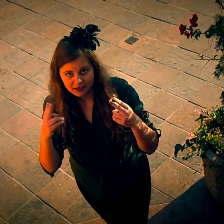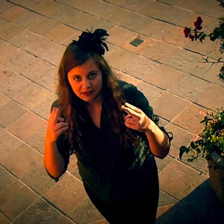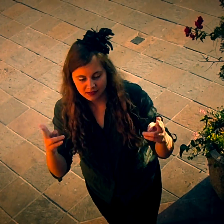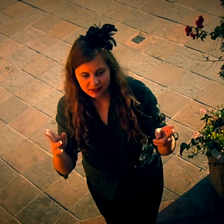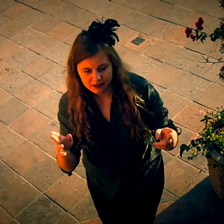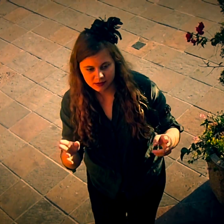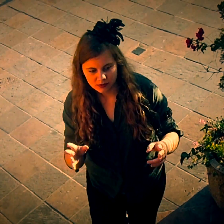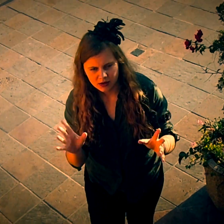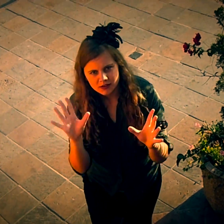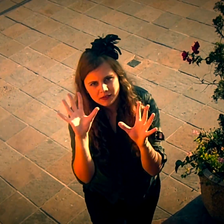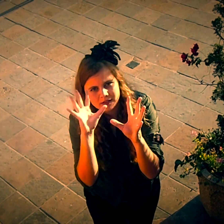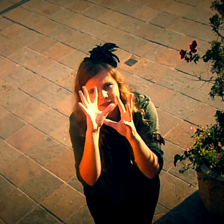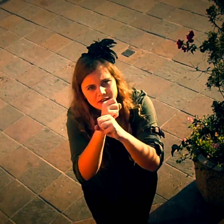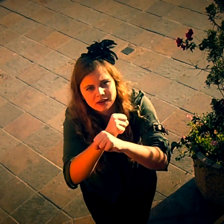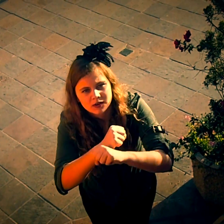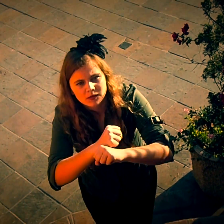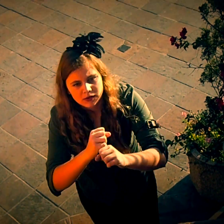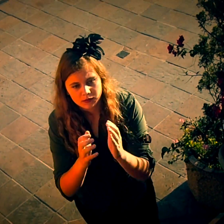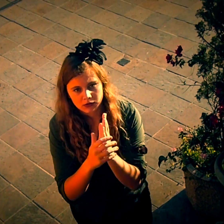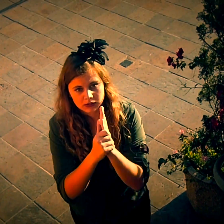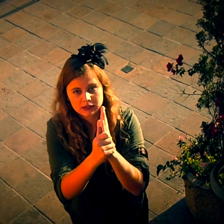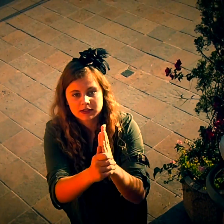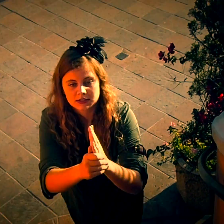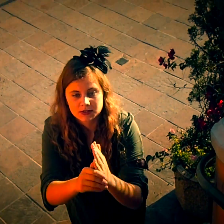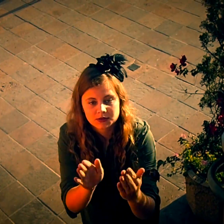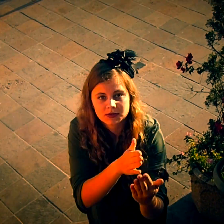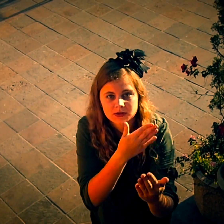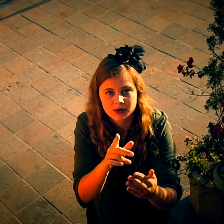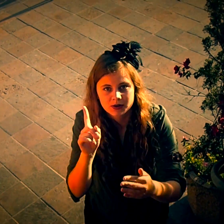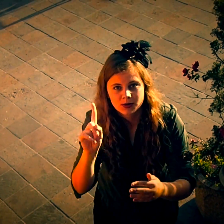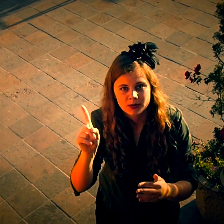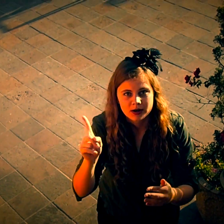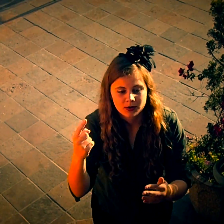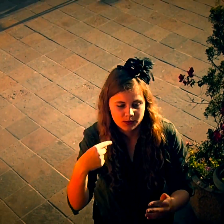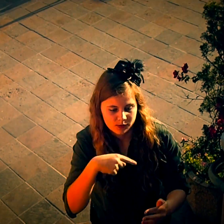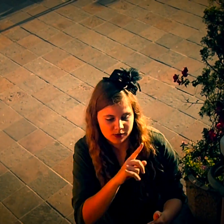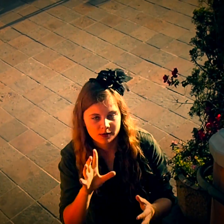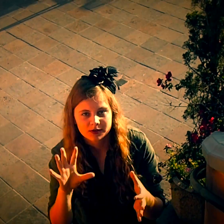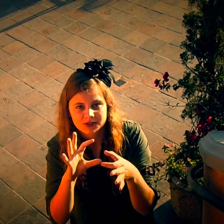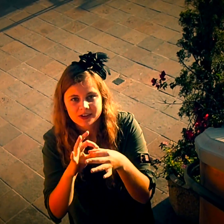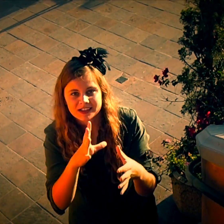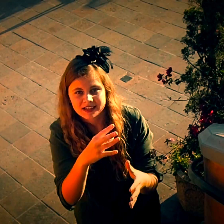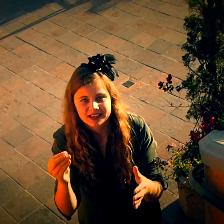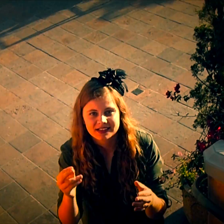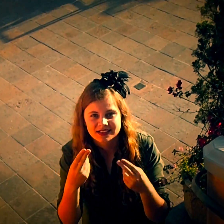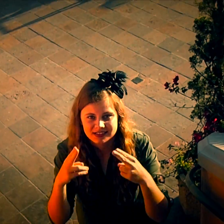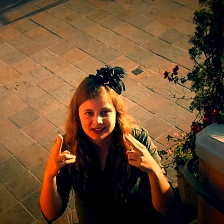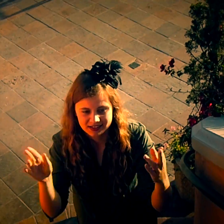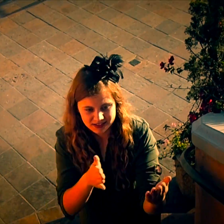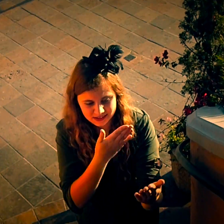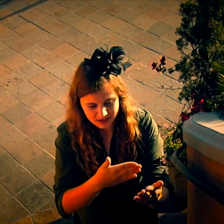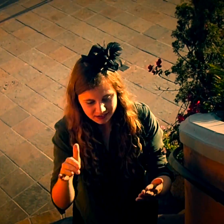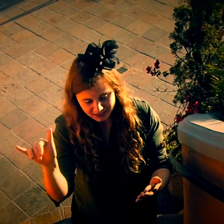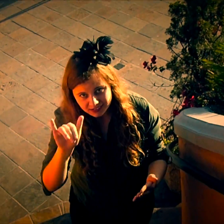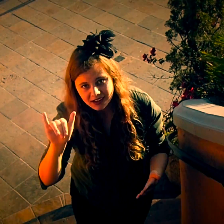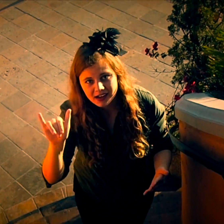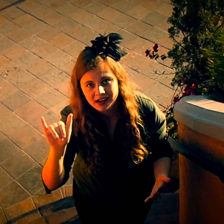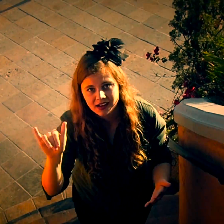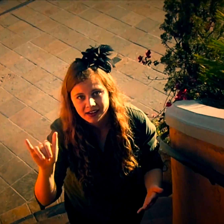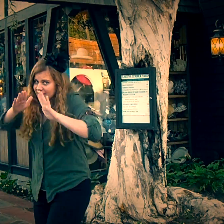come, we're killing So that's a bright development We'll lead us to a cause where we'll all rejoice and sing a song Oh, be